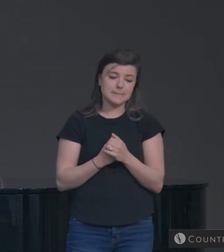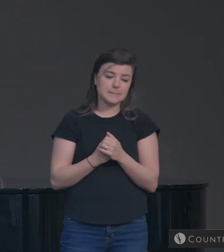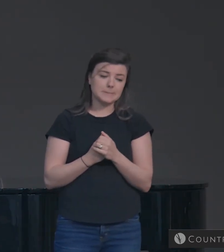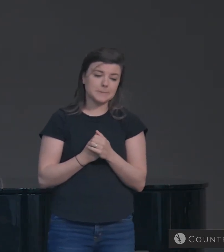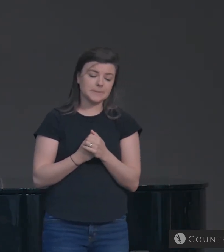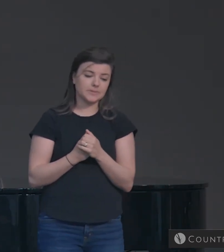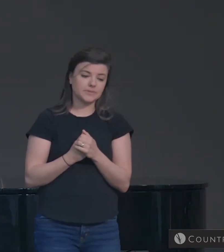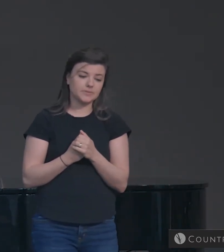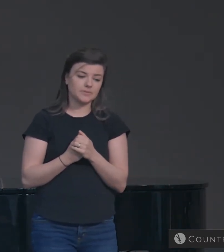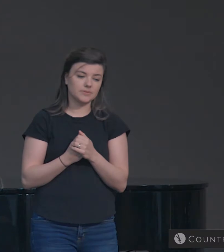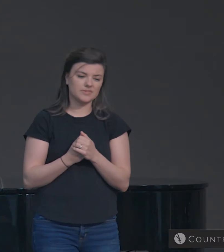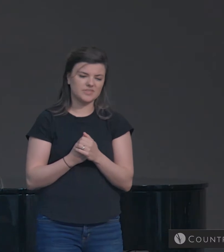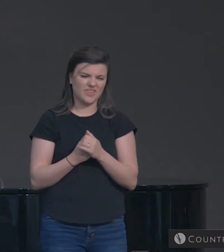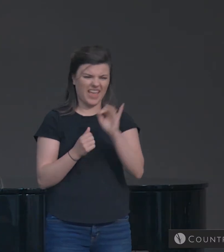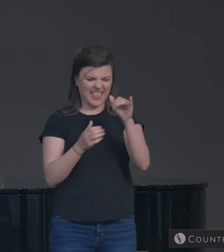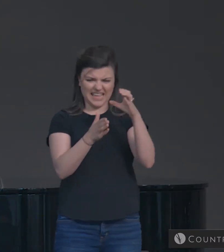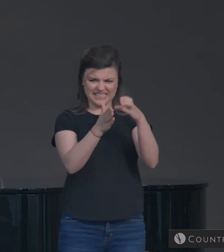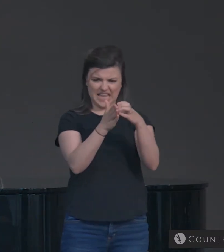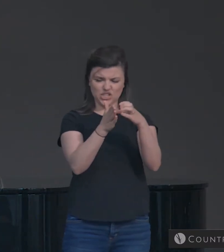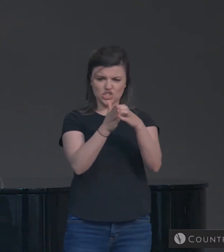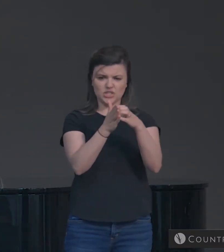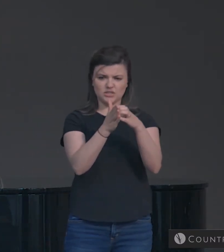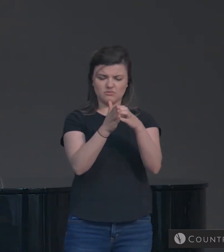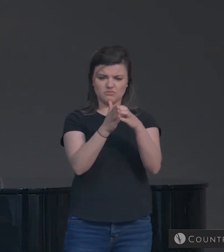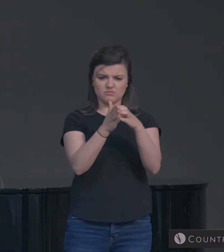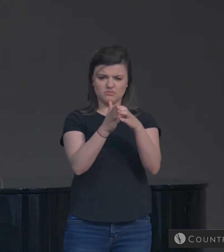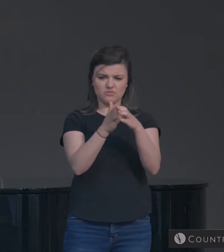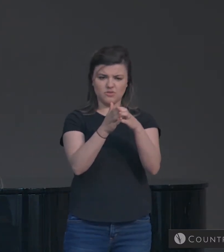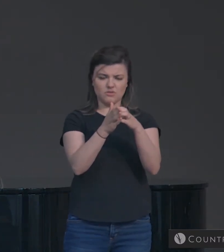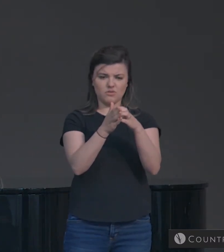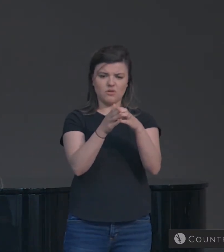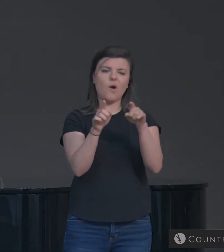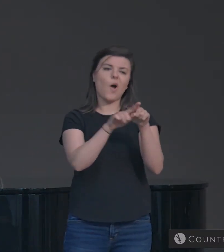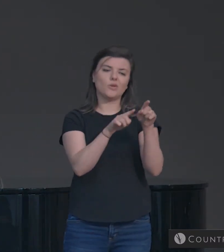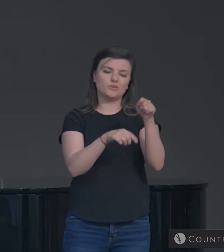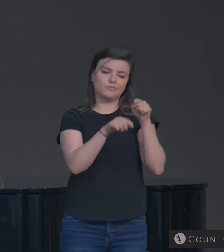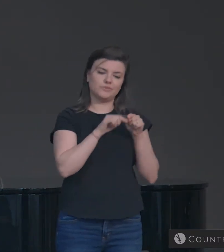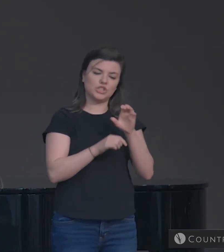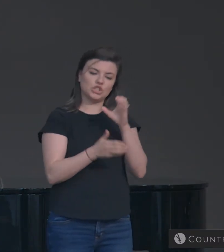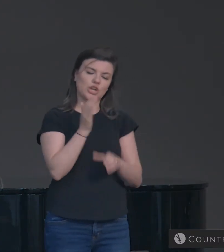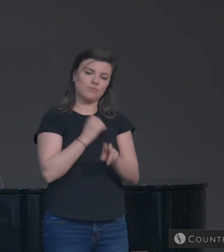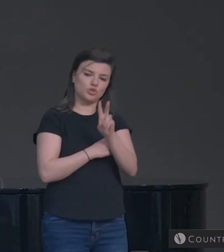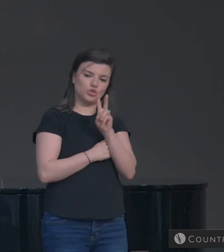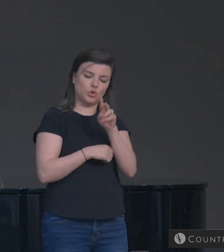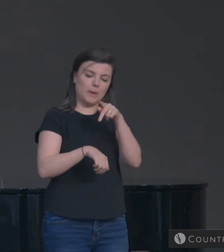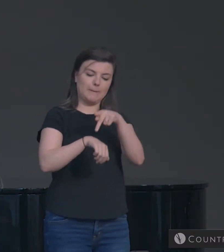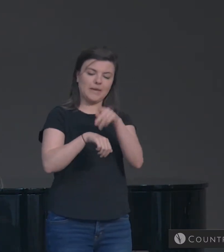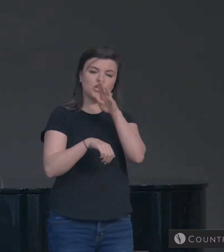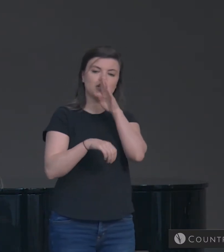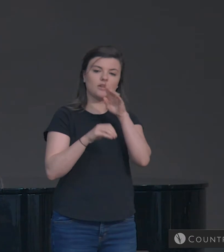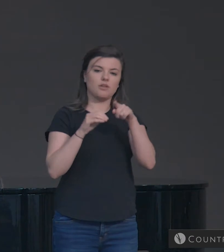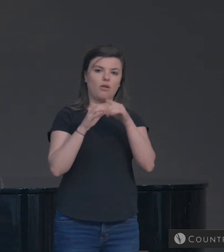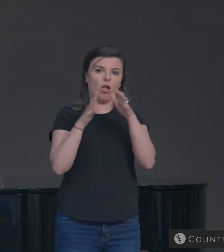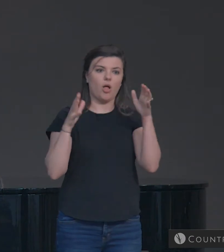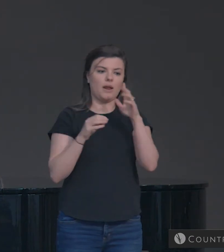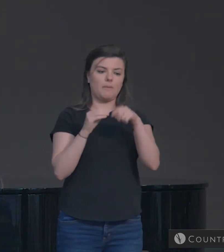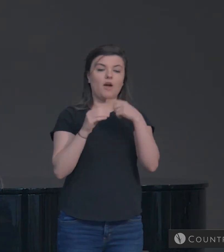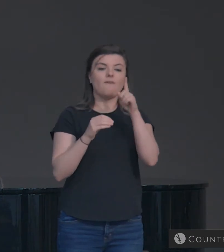And in that section as well as in chapter two, we've seen that Peter speaks a lot about false teachers.